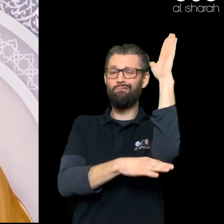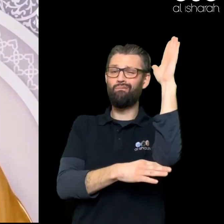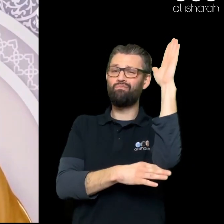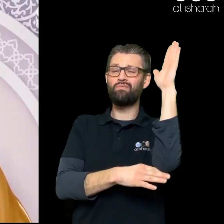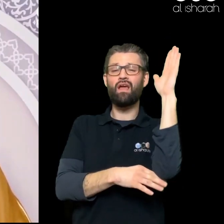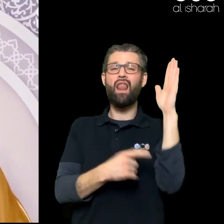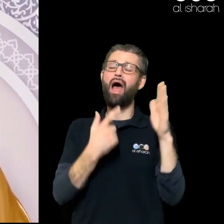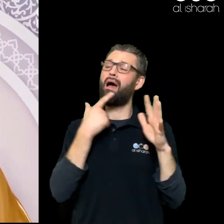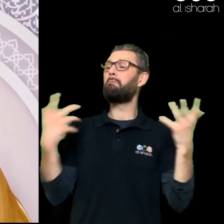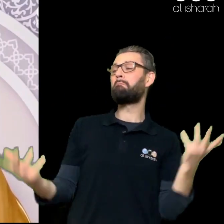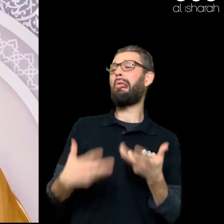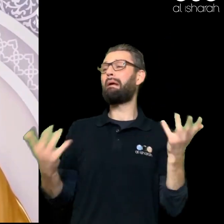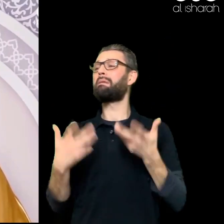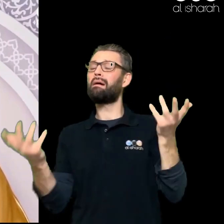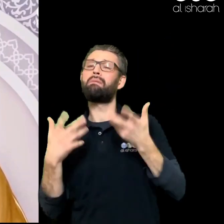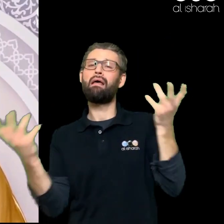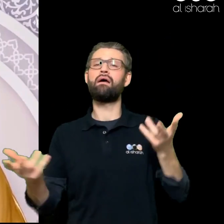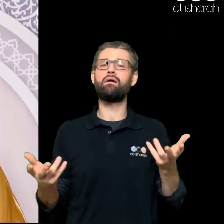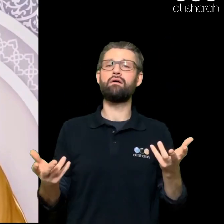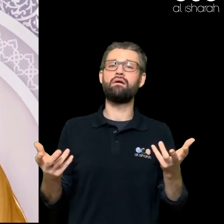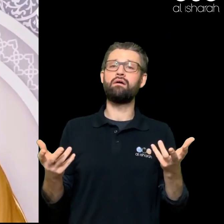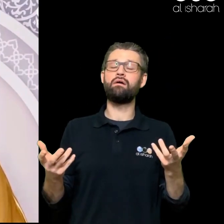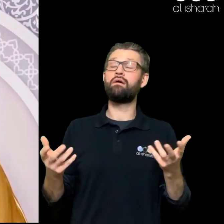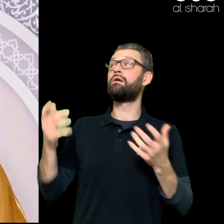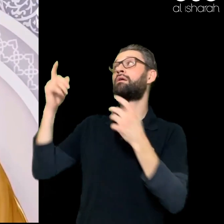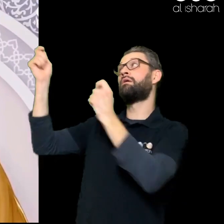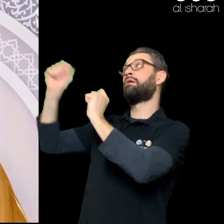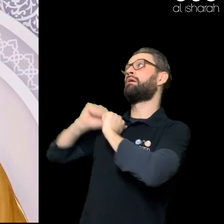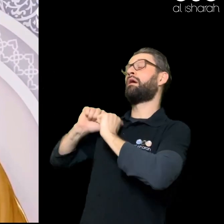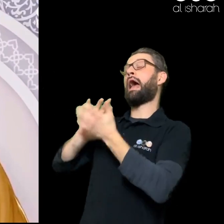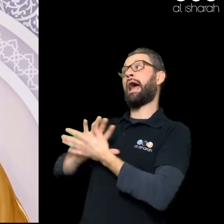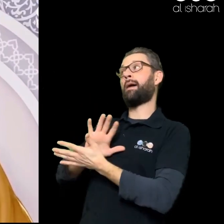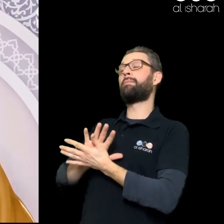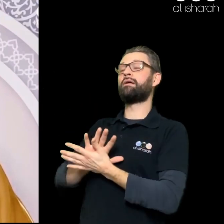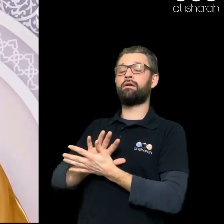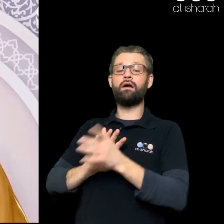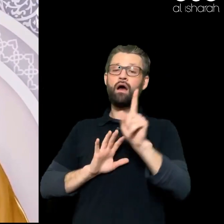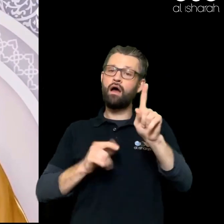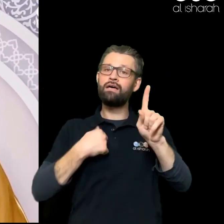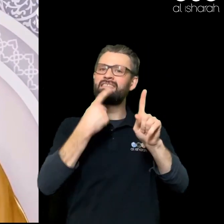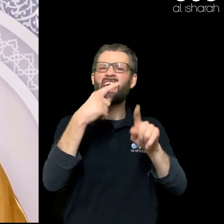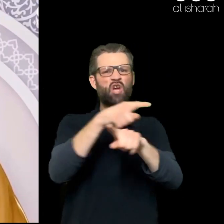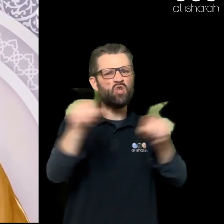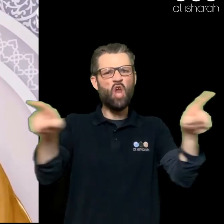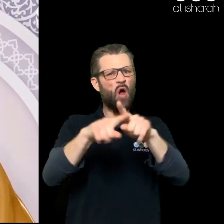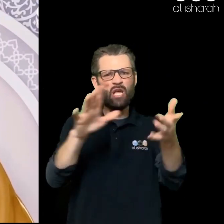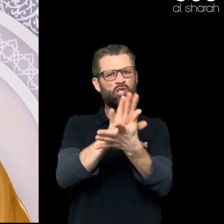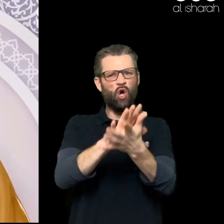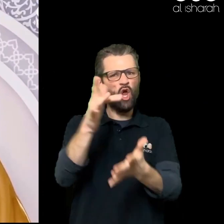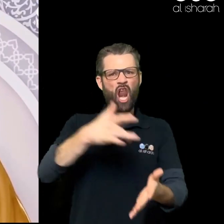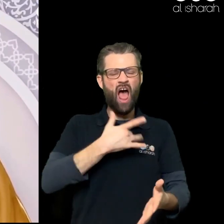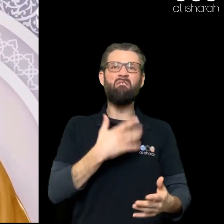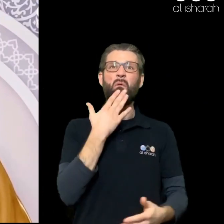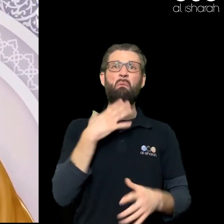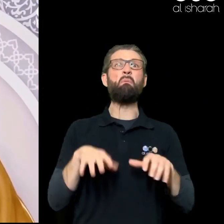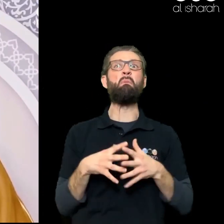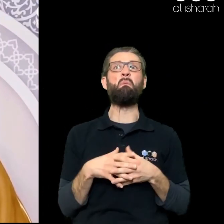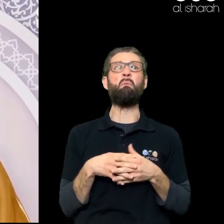grant us Happiness I'm not saying Don't enjoy I'm not saying Don't fulfill Challenges and trends I'm saying If they're good And if they're worthwhile